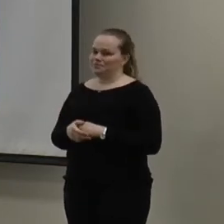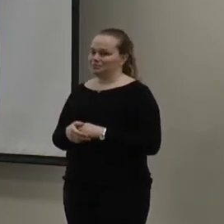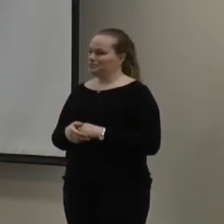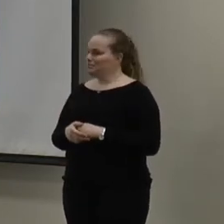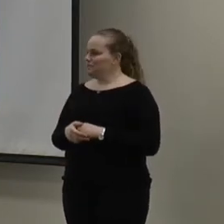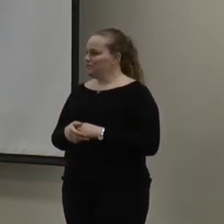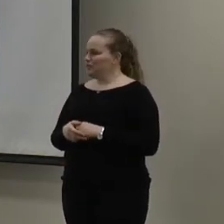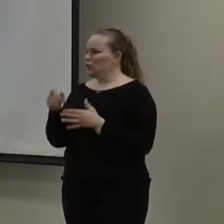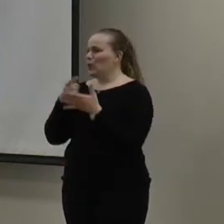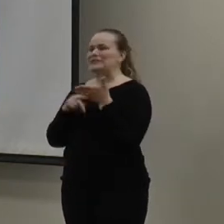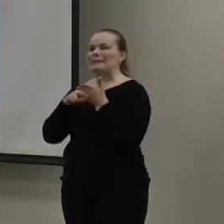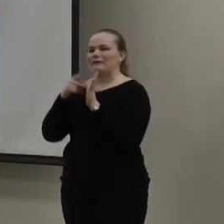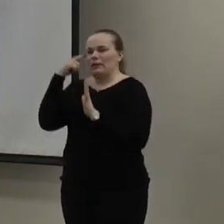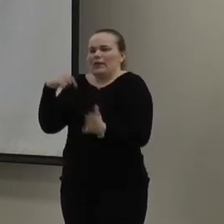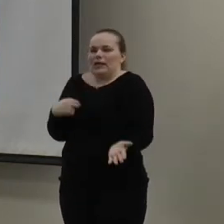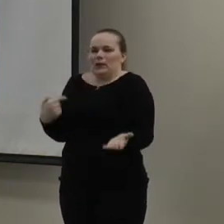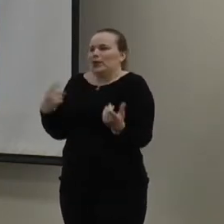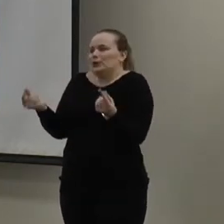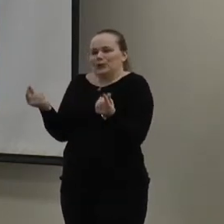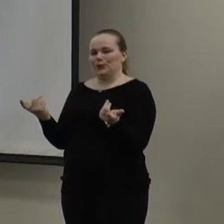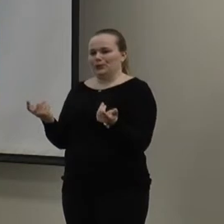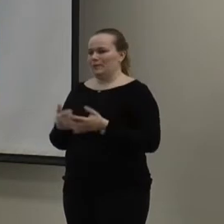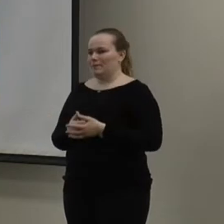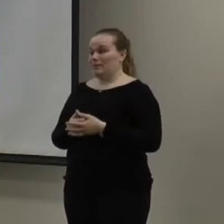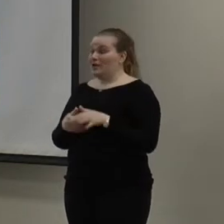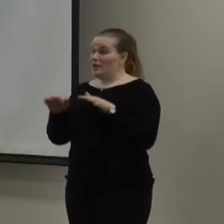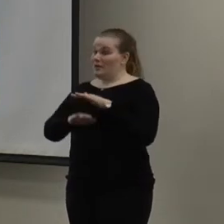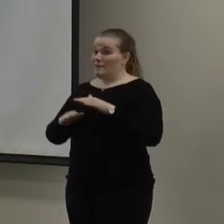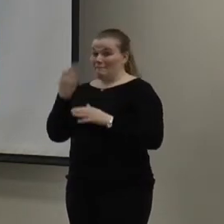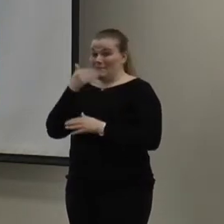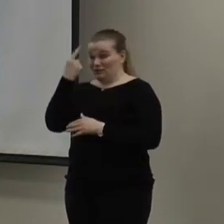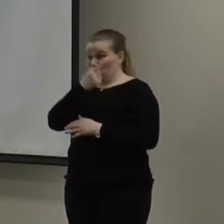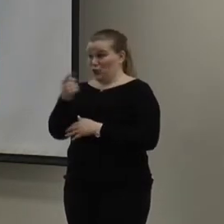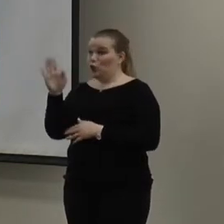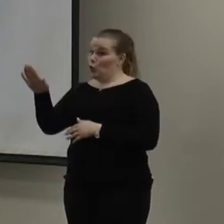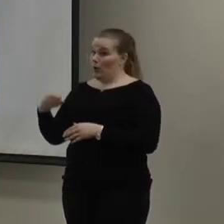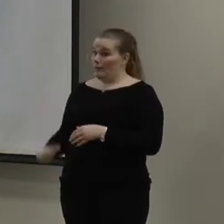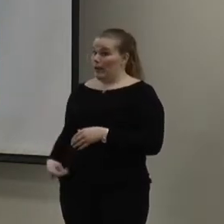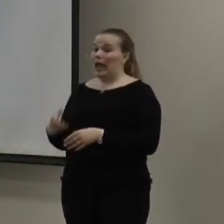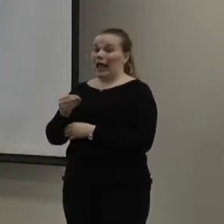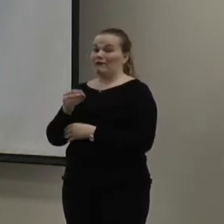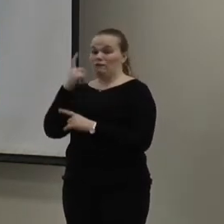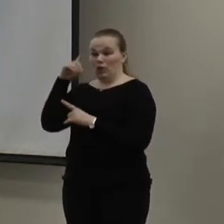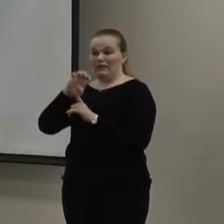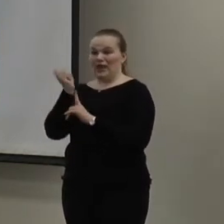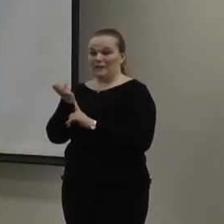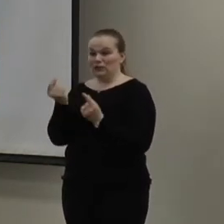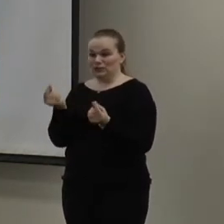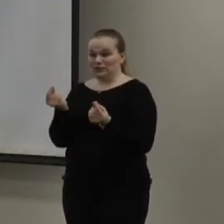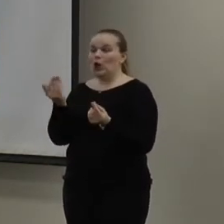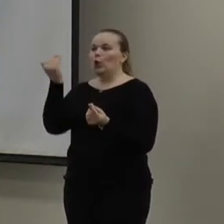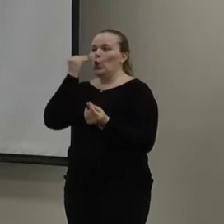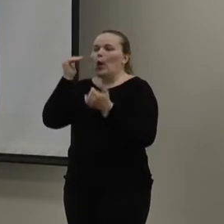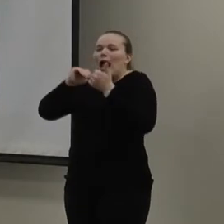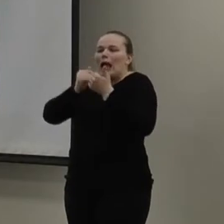So, what does this mean? What can we do? Basically, the best thing that you can do for your wallet and for the environment is to basically know